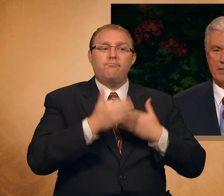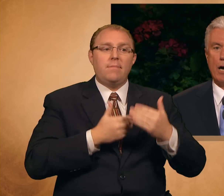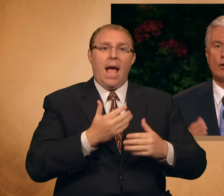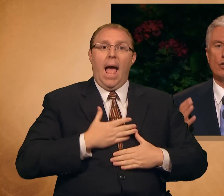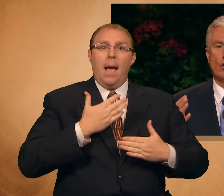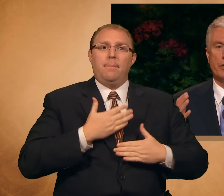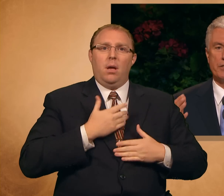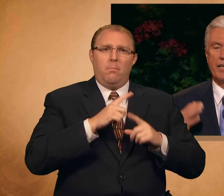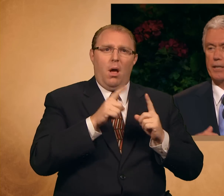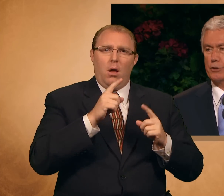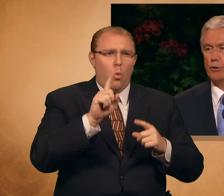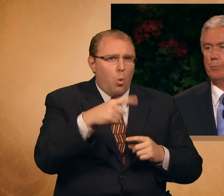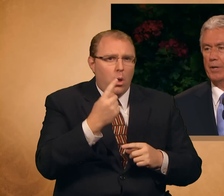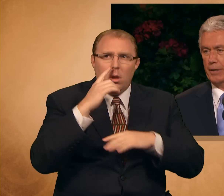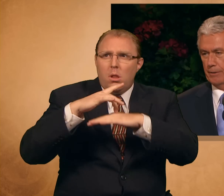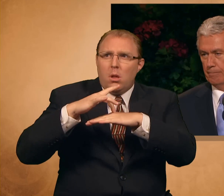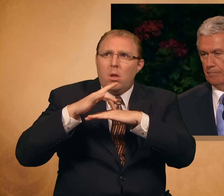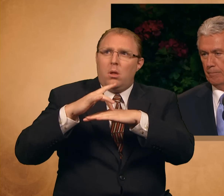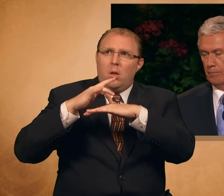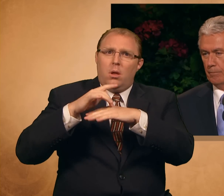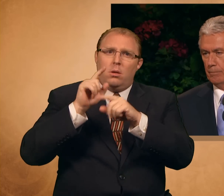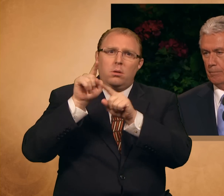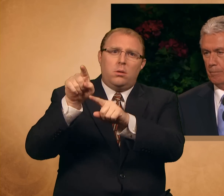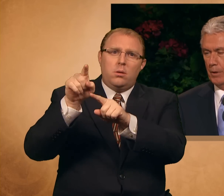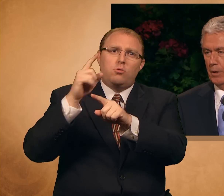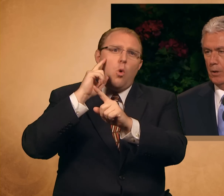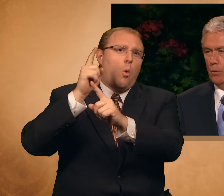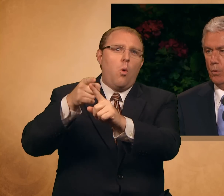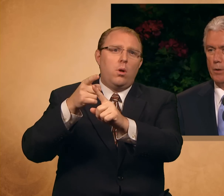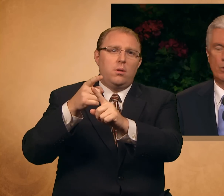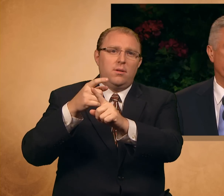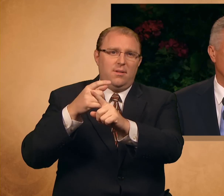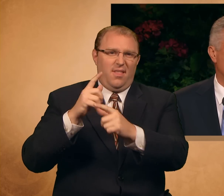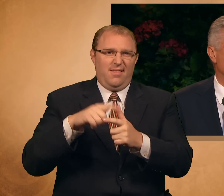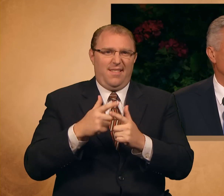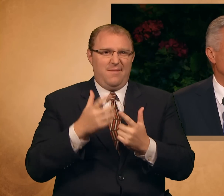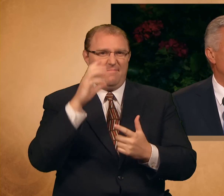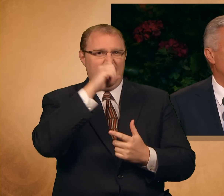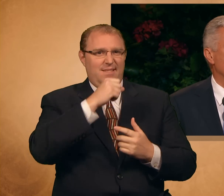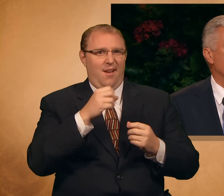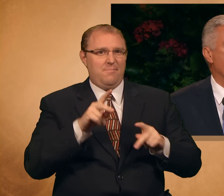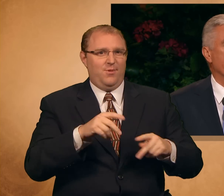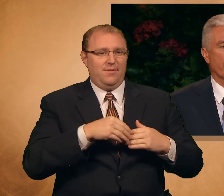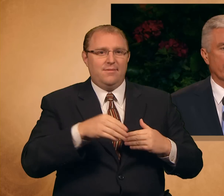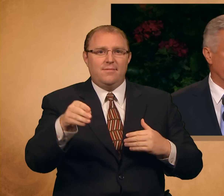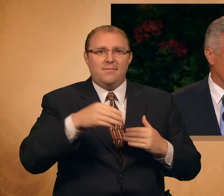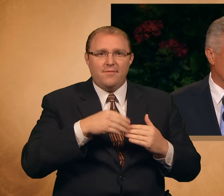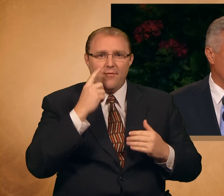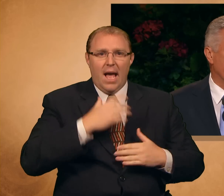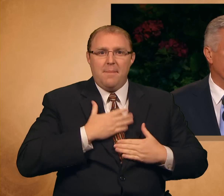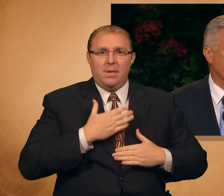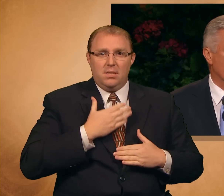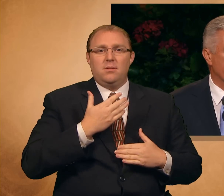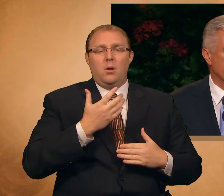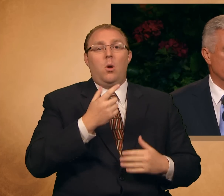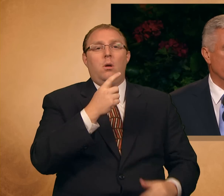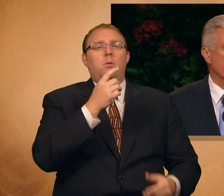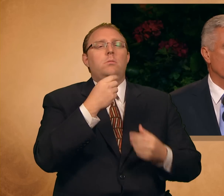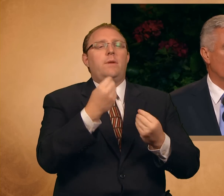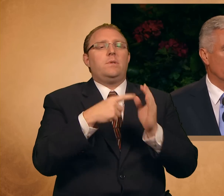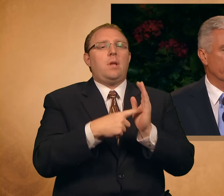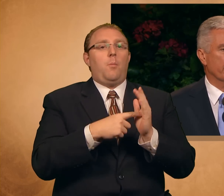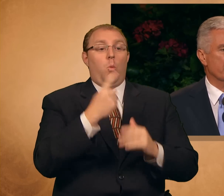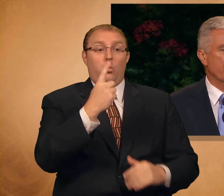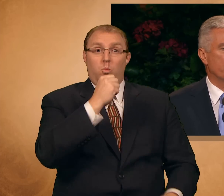event, our golden ticket, to appear. One woman wanted more than anything else to marry a righteous